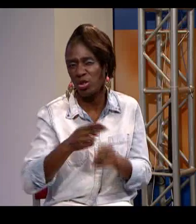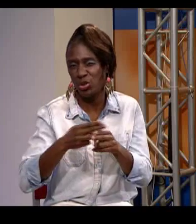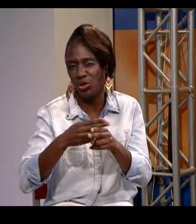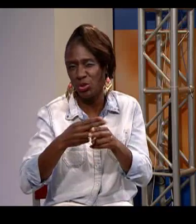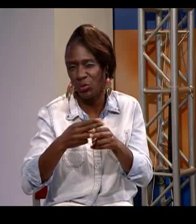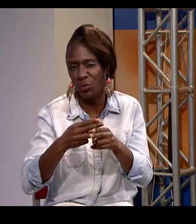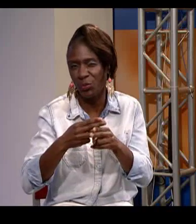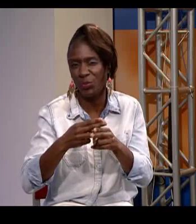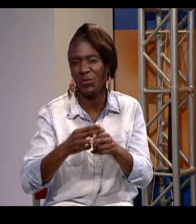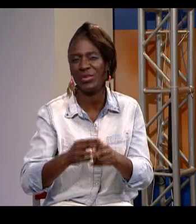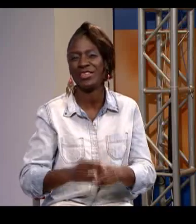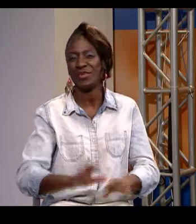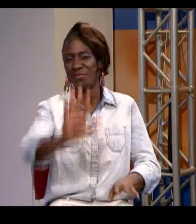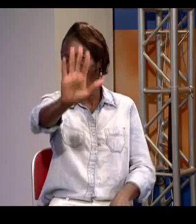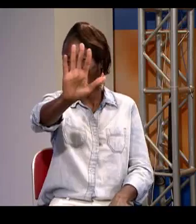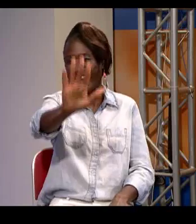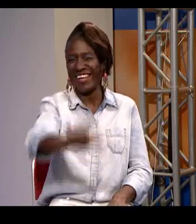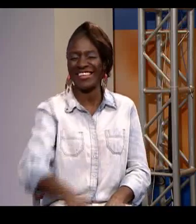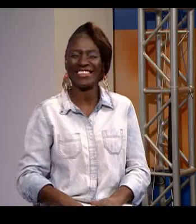Thanks for joining us and we will be back soon. Thanks.